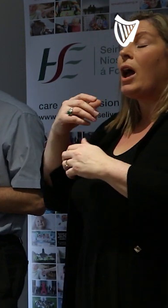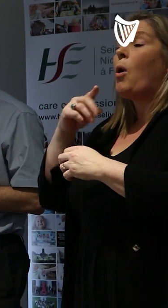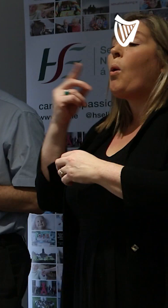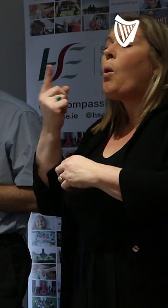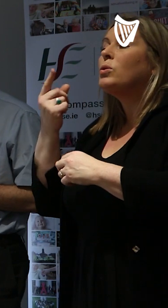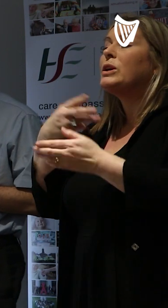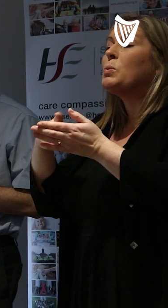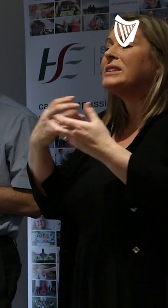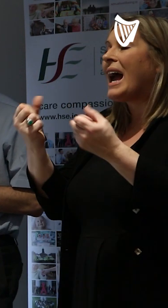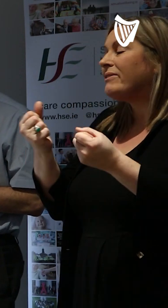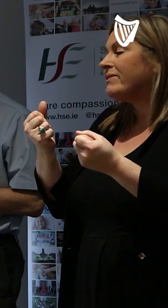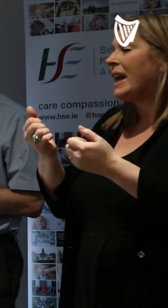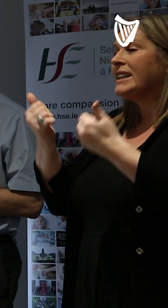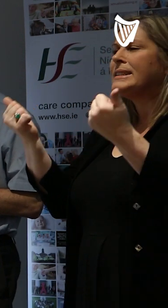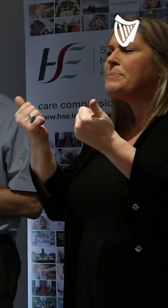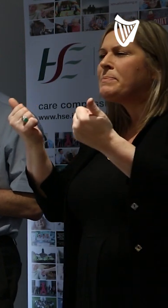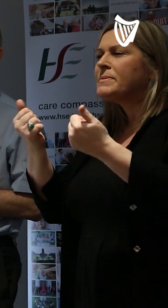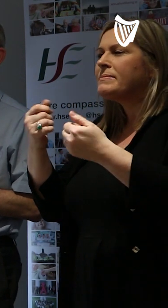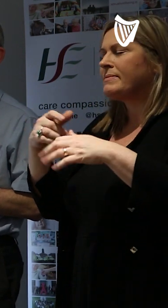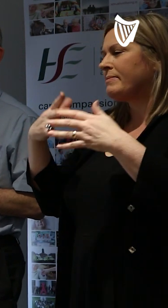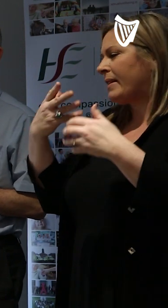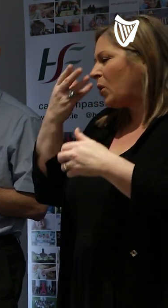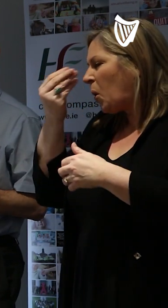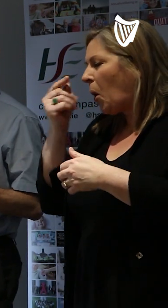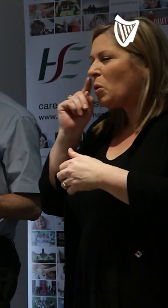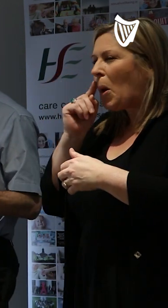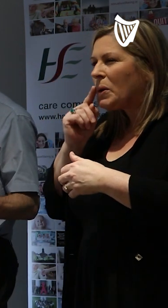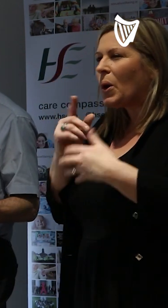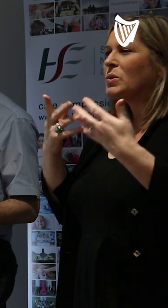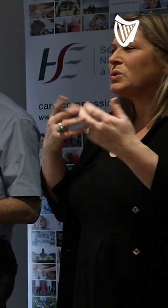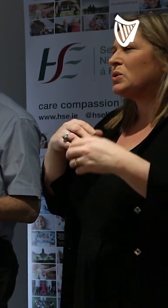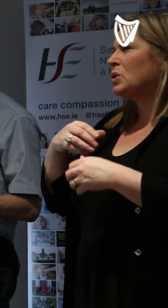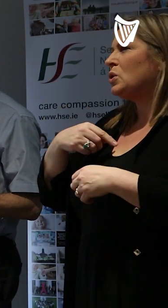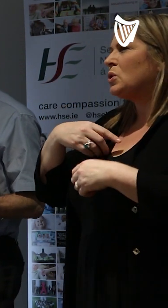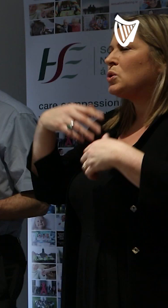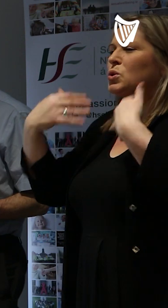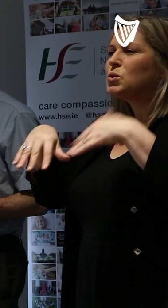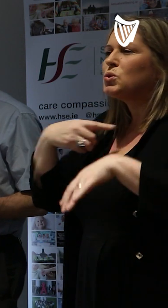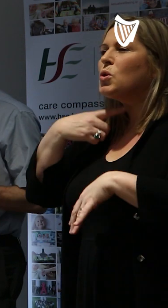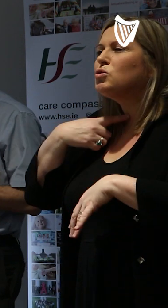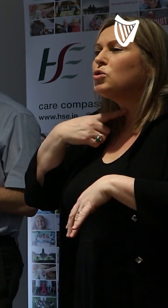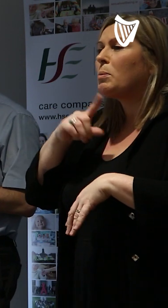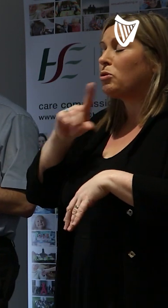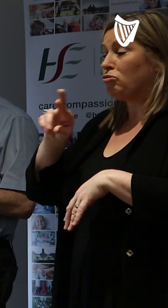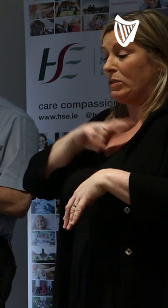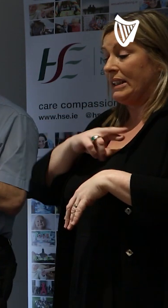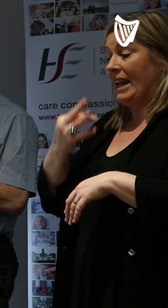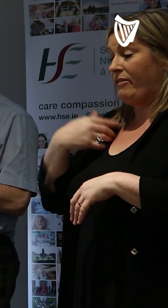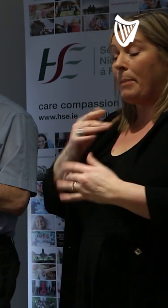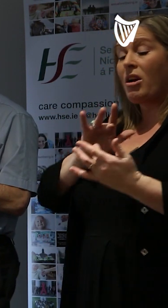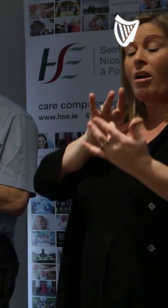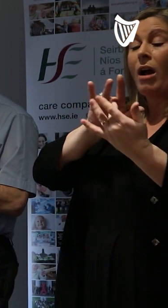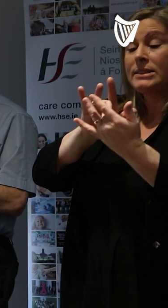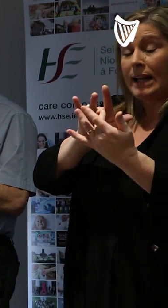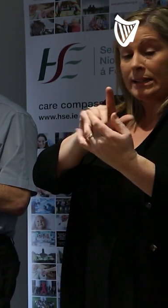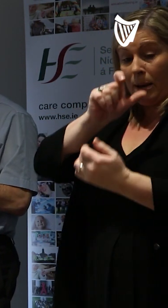to get the runny nose or the sore throat. Nothing is perfect, but generally speaking, not much virus is leaving me until I get. So, if I'm a contact, I